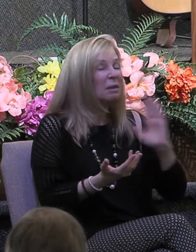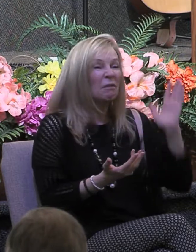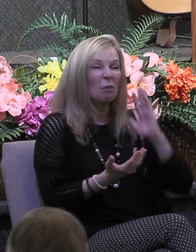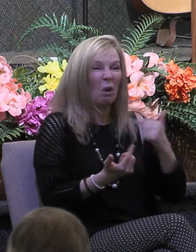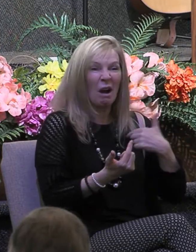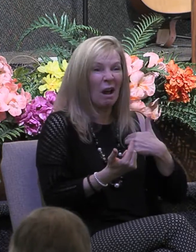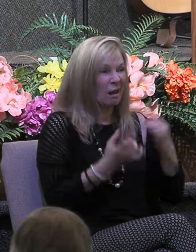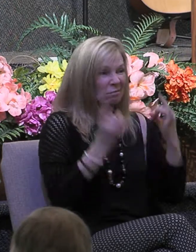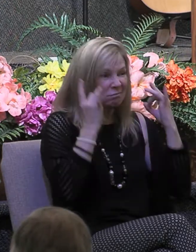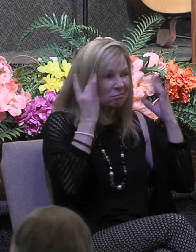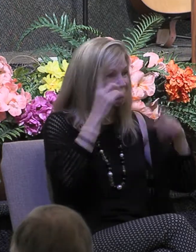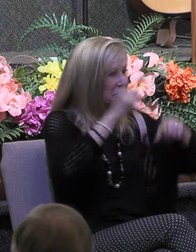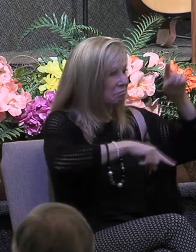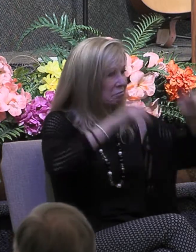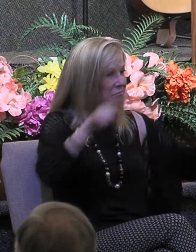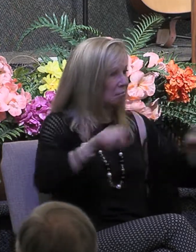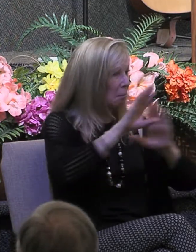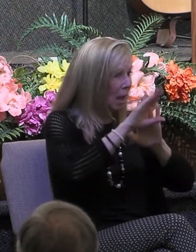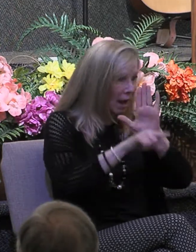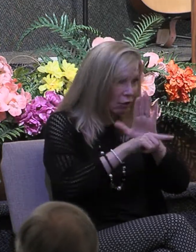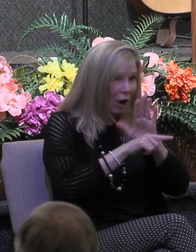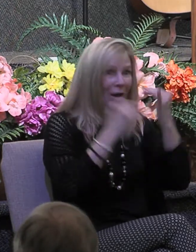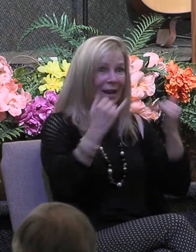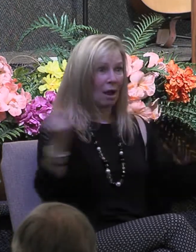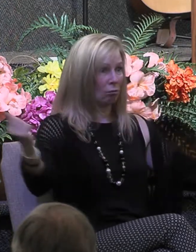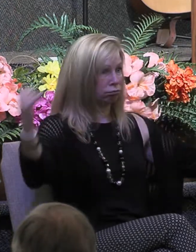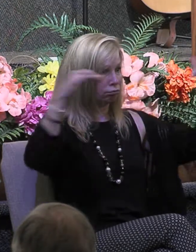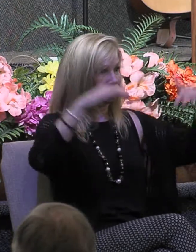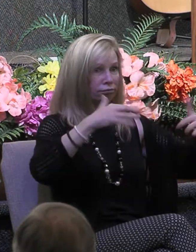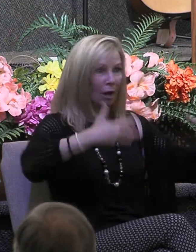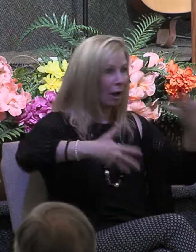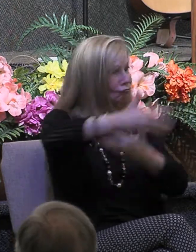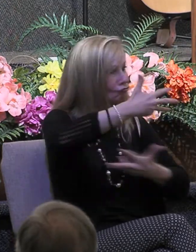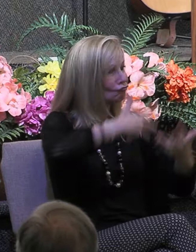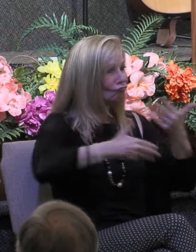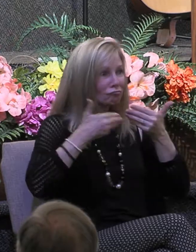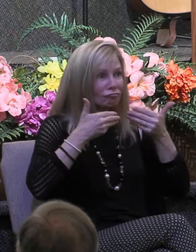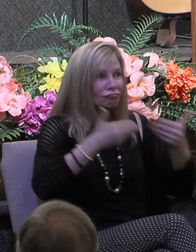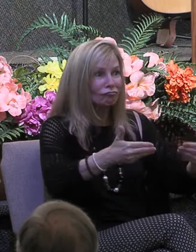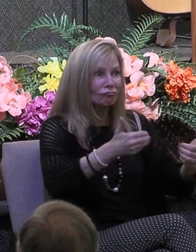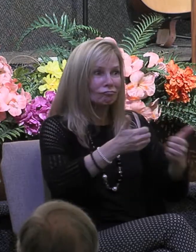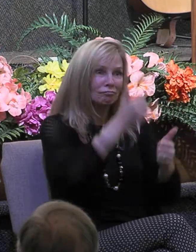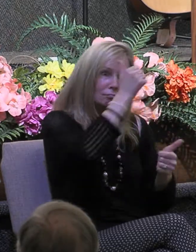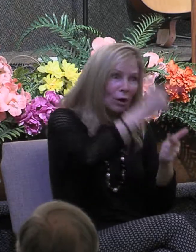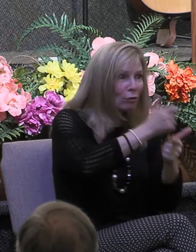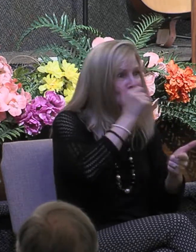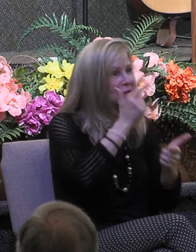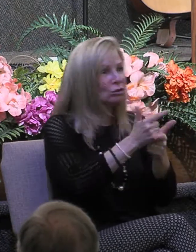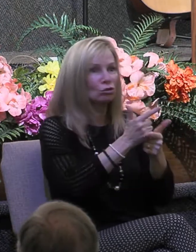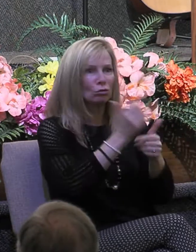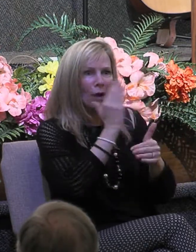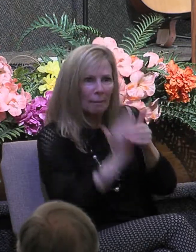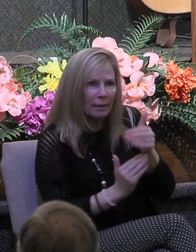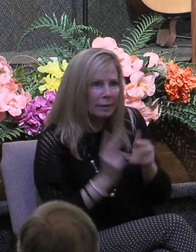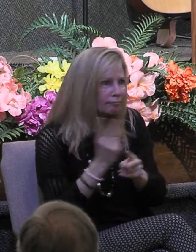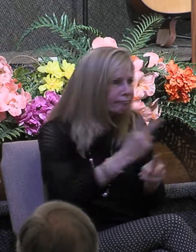God where they get along as brothers and sisters and humbly care for each other. But if they see us